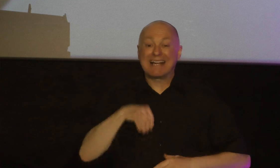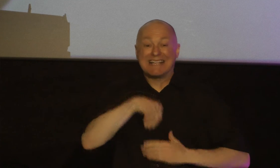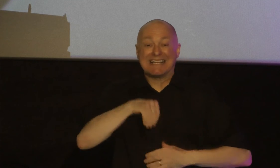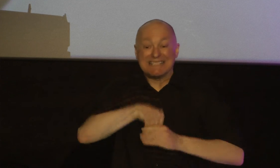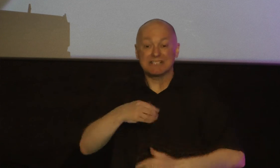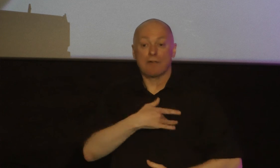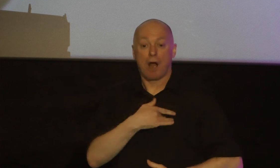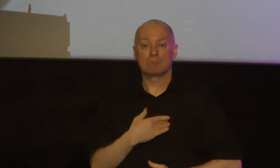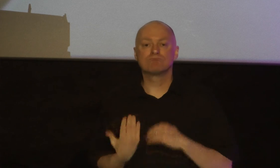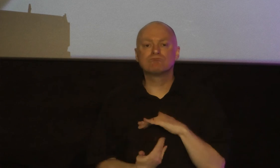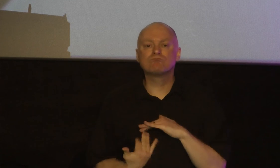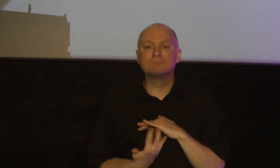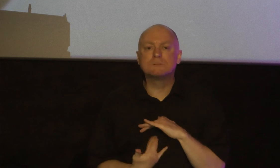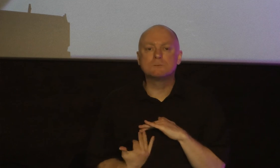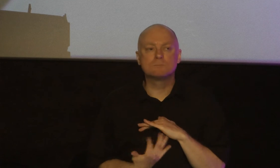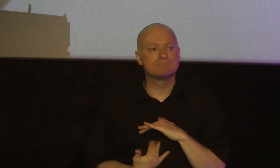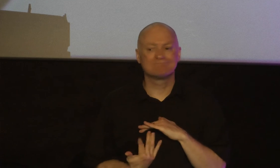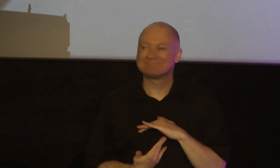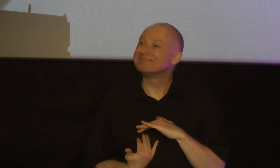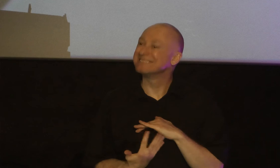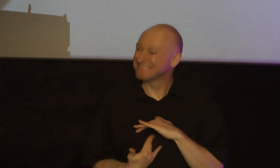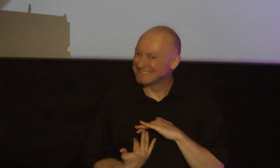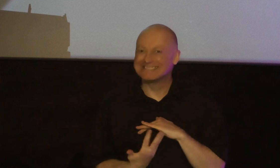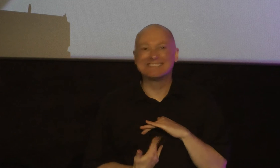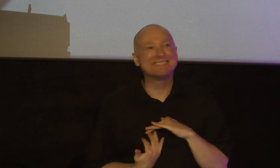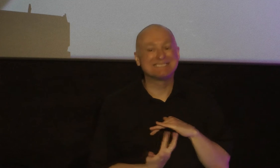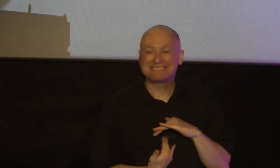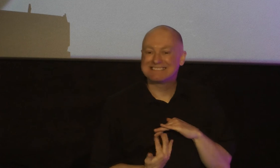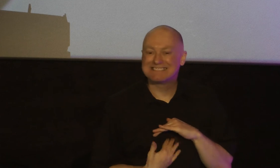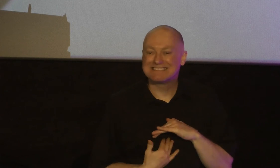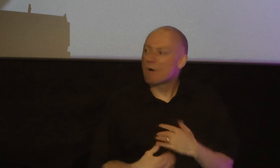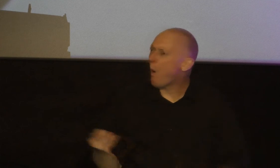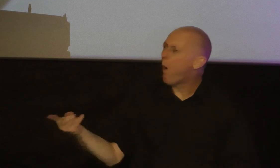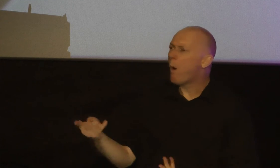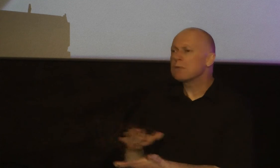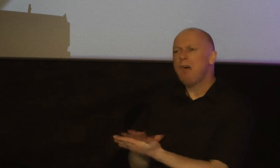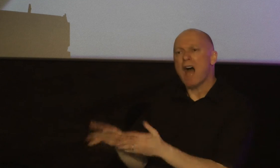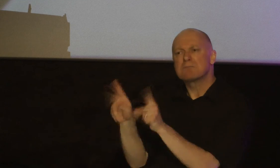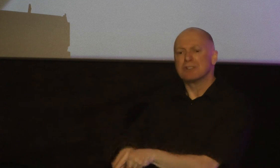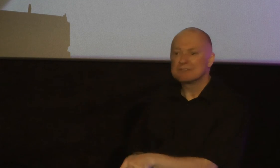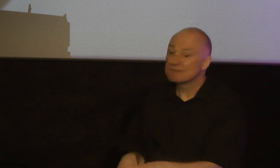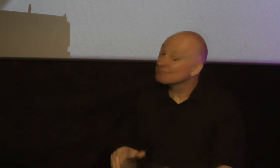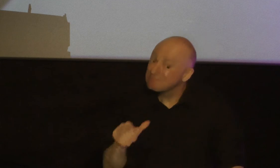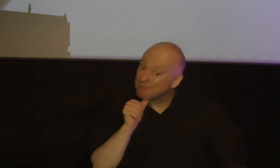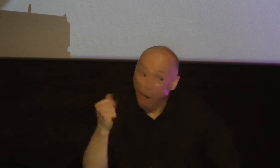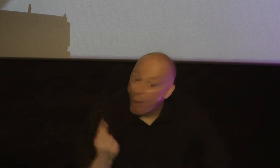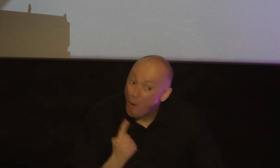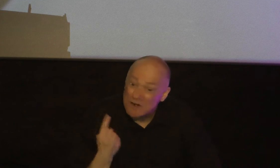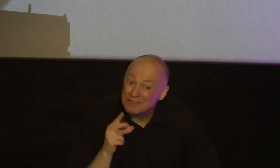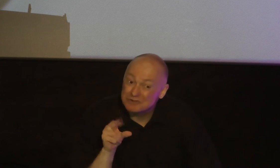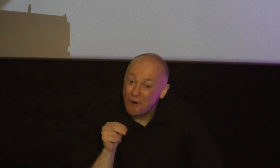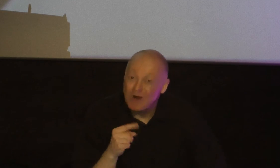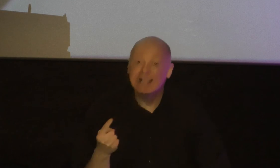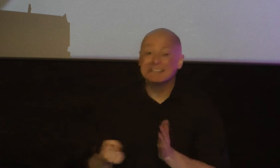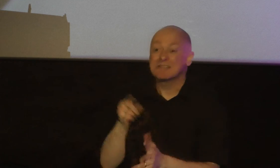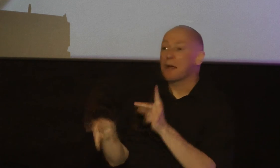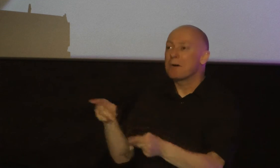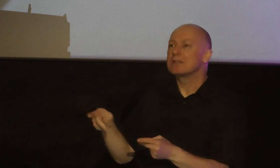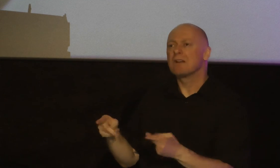in here they're just going on you think oh that person's wise they don't talk much well not necessarily maybe in their hearts they've established all kinds of